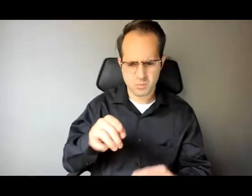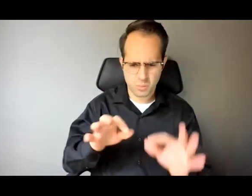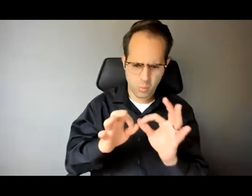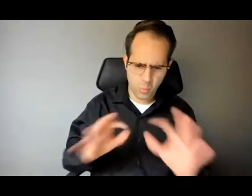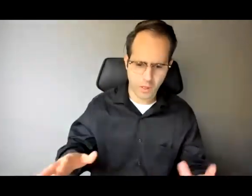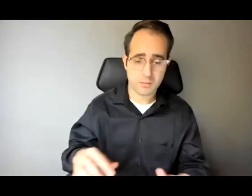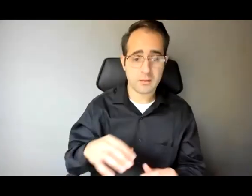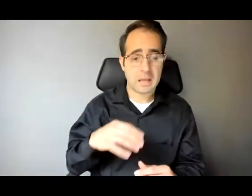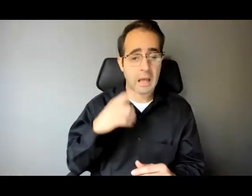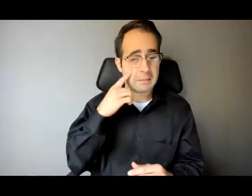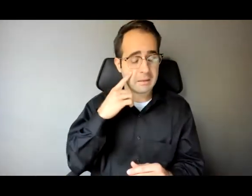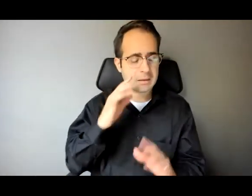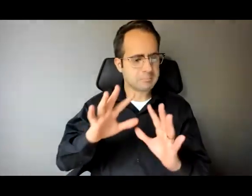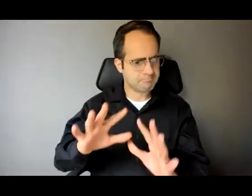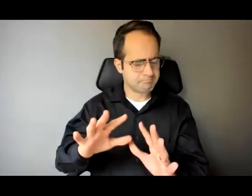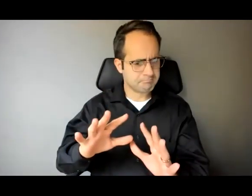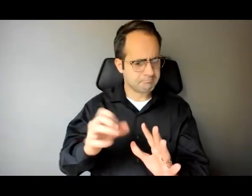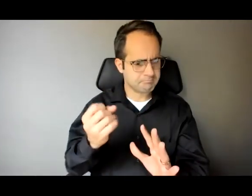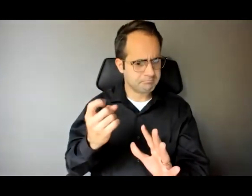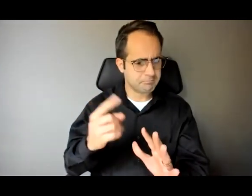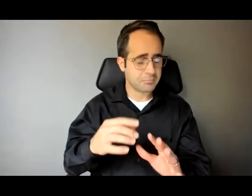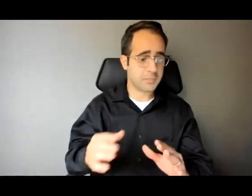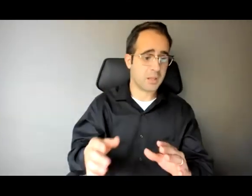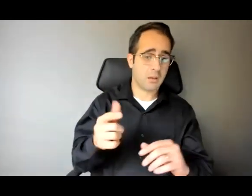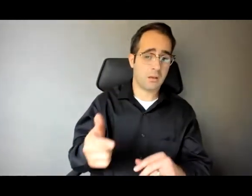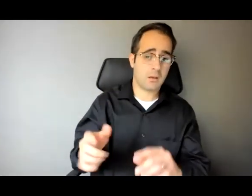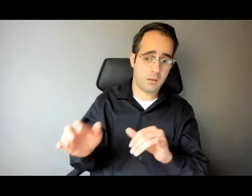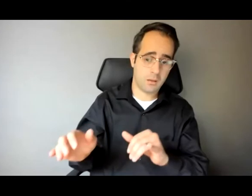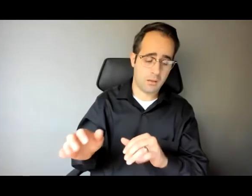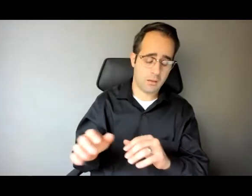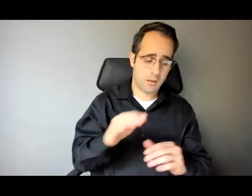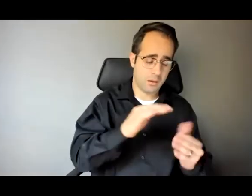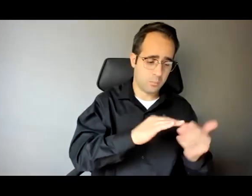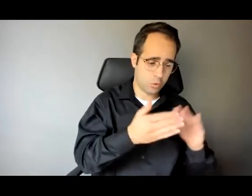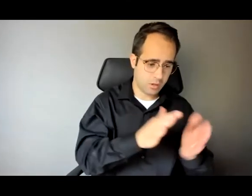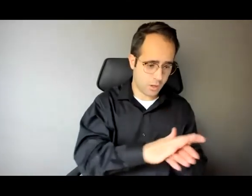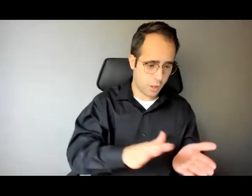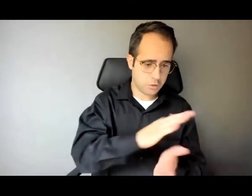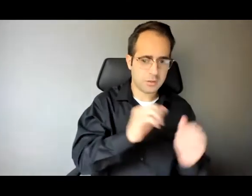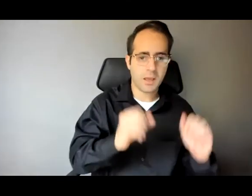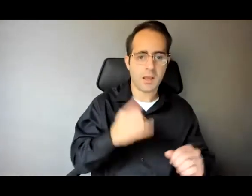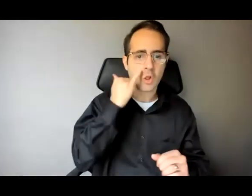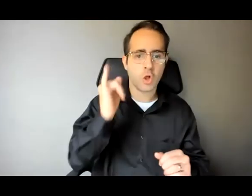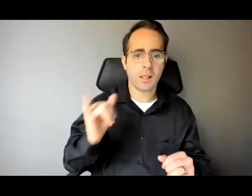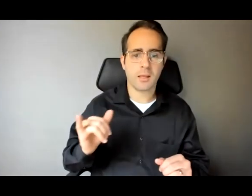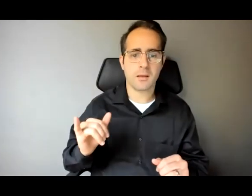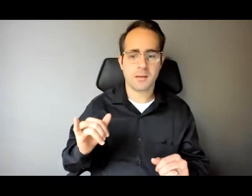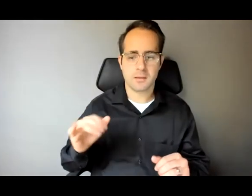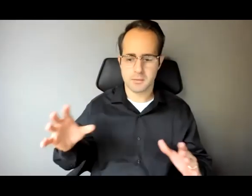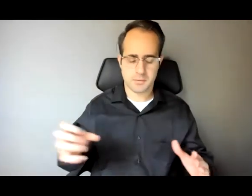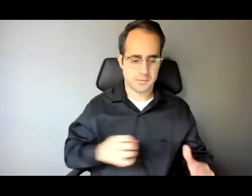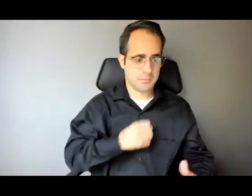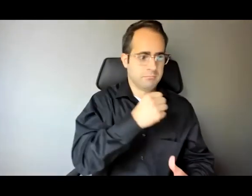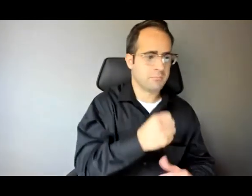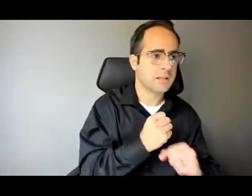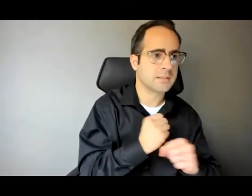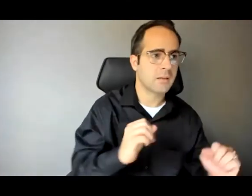this hub of safety which may sound strange for people who are coming home from prison because the line I see that